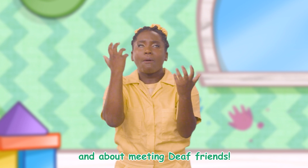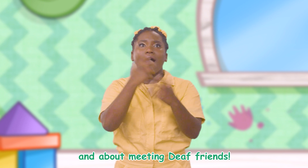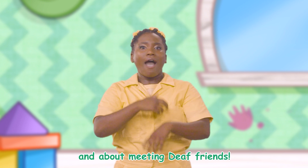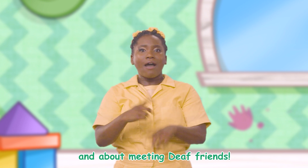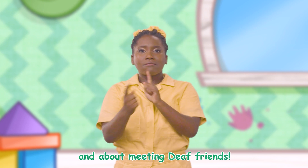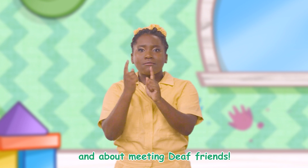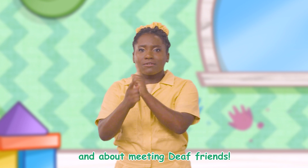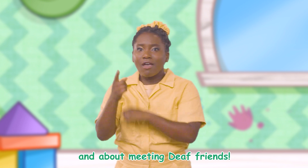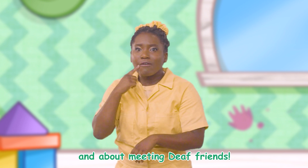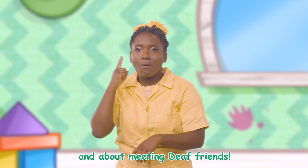new deaf friends